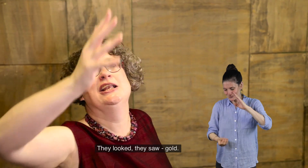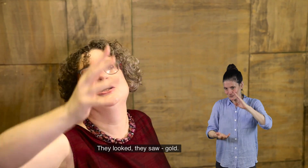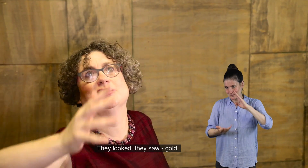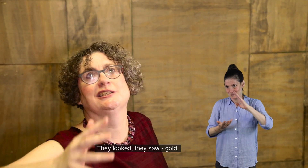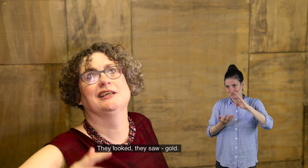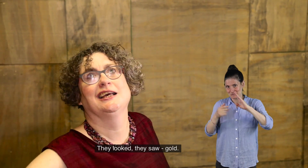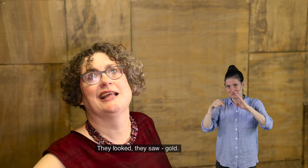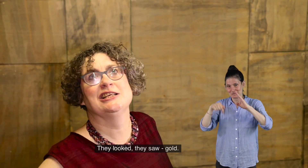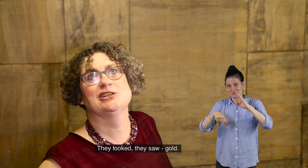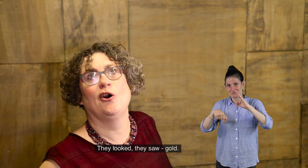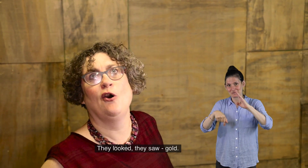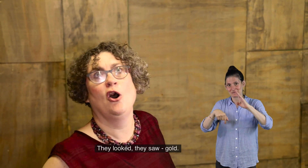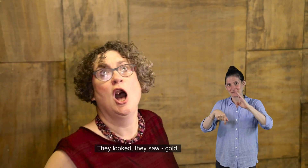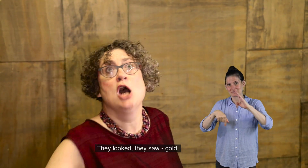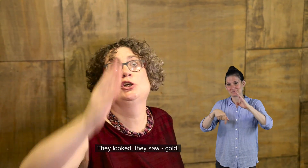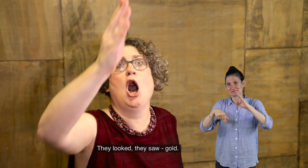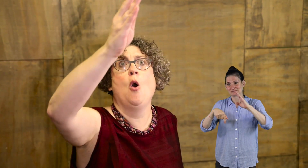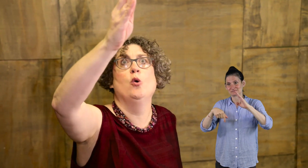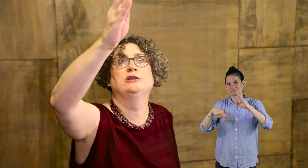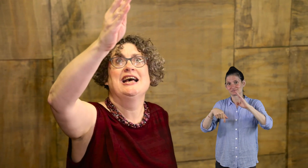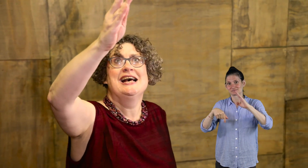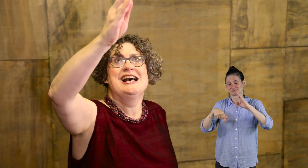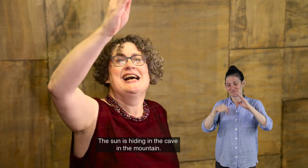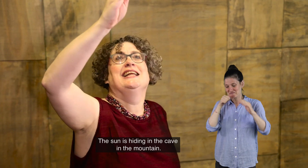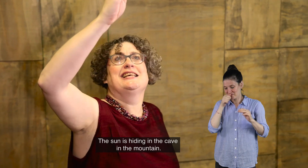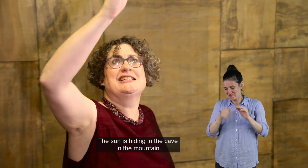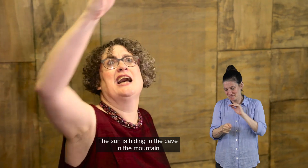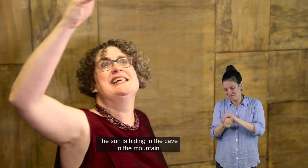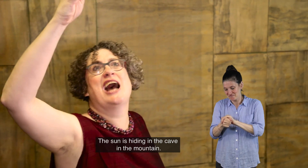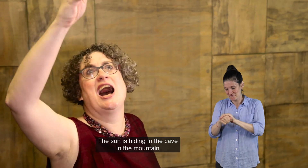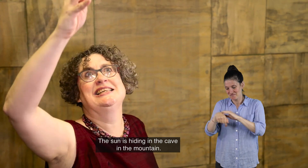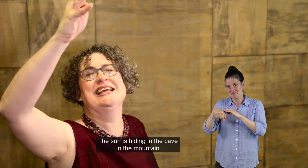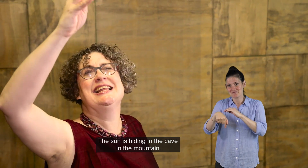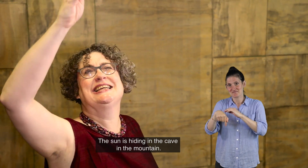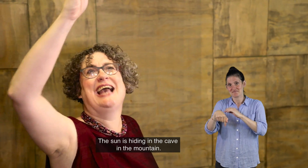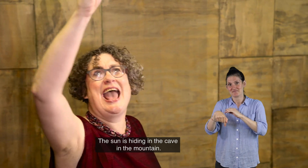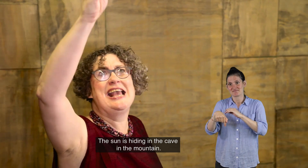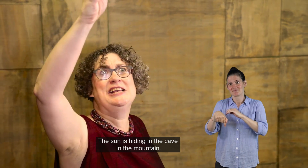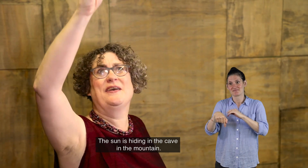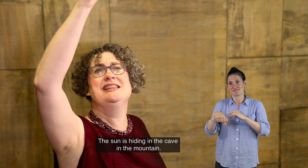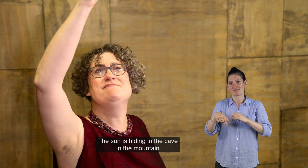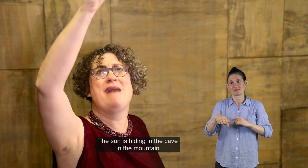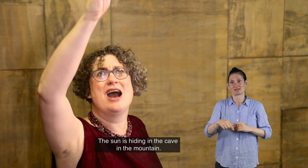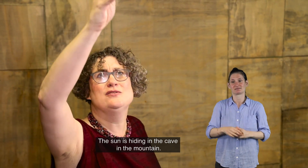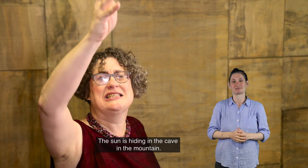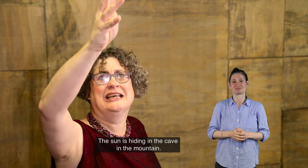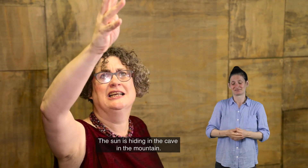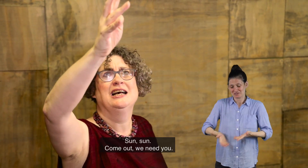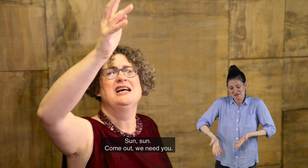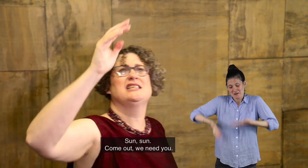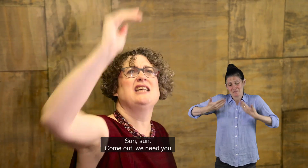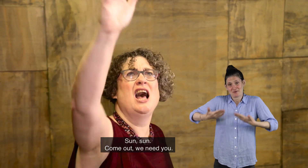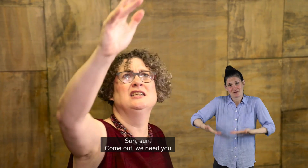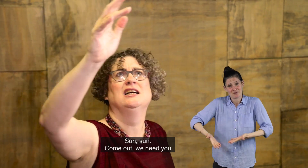They looked. They saw gold. The sun is hiding in the cave, in the mountain.